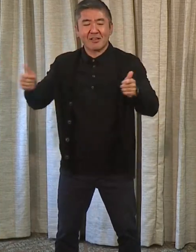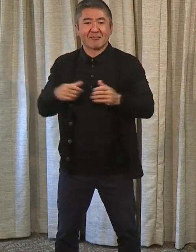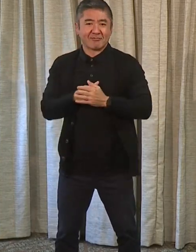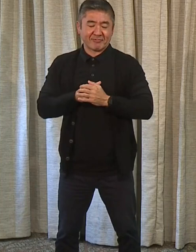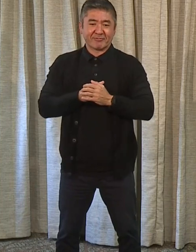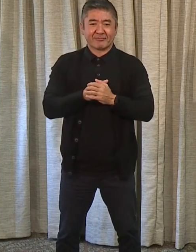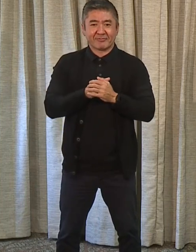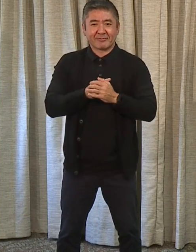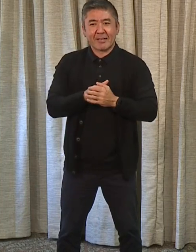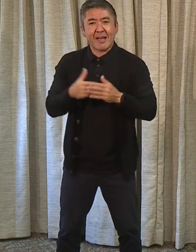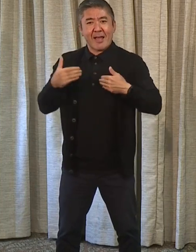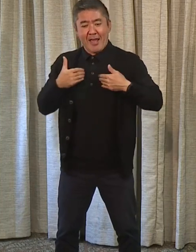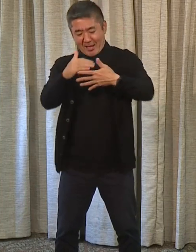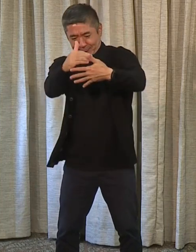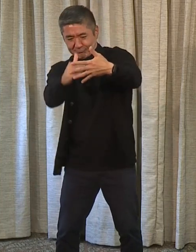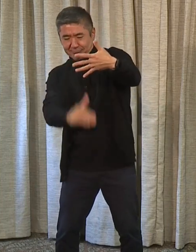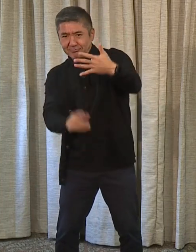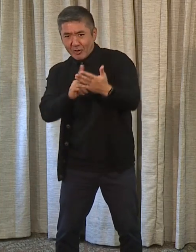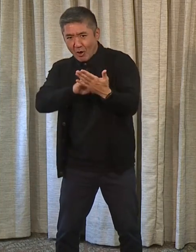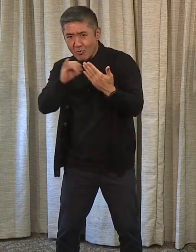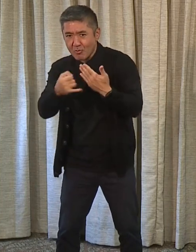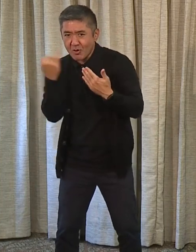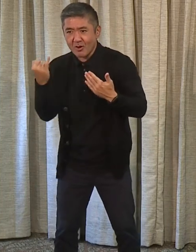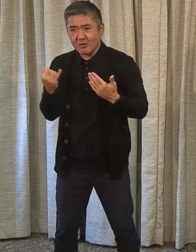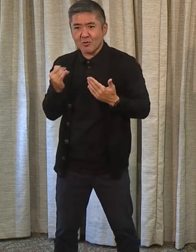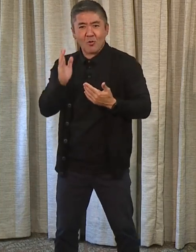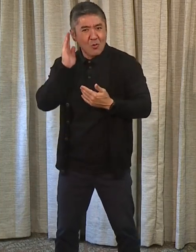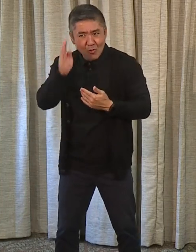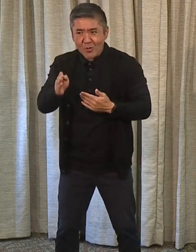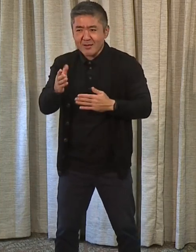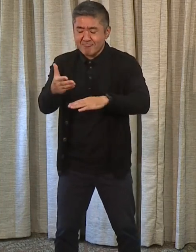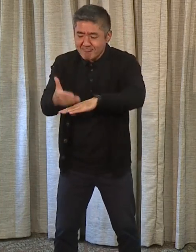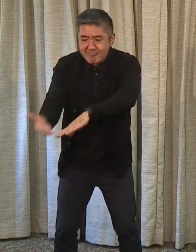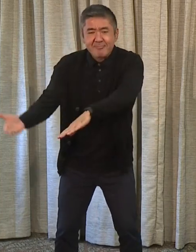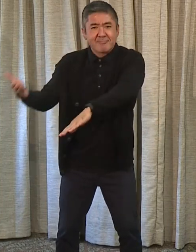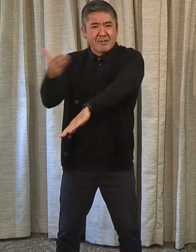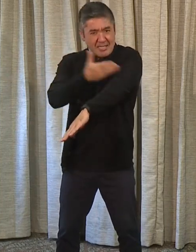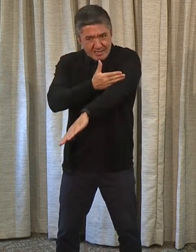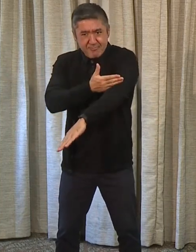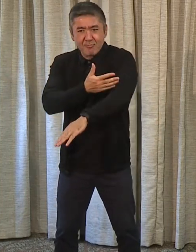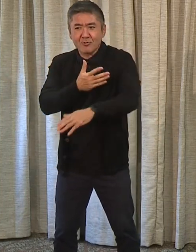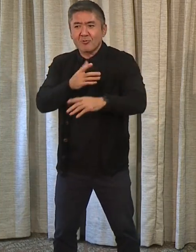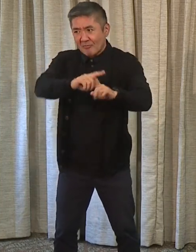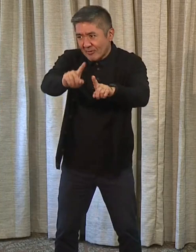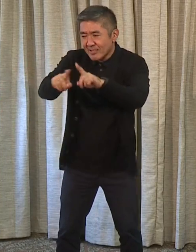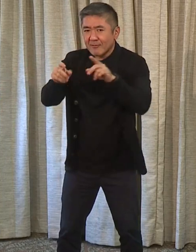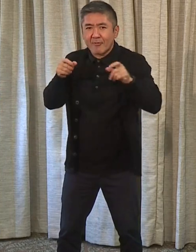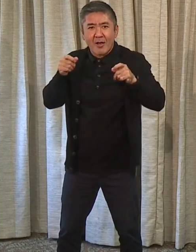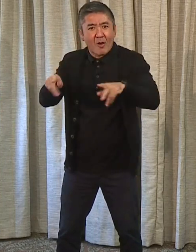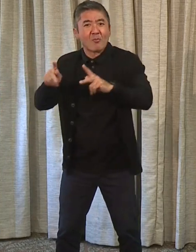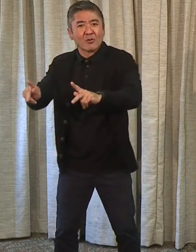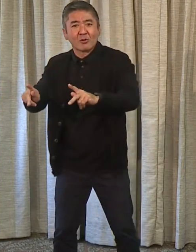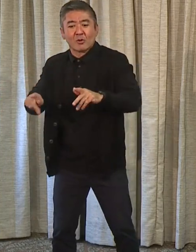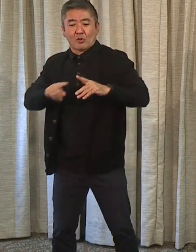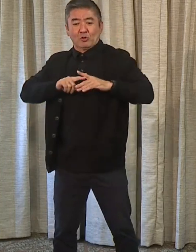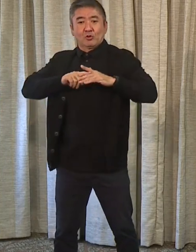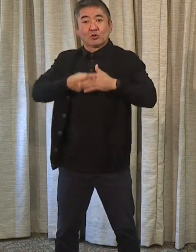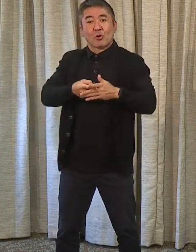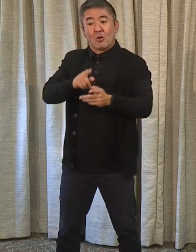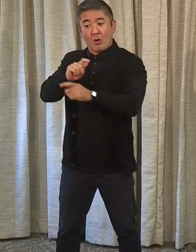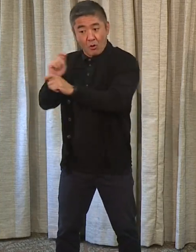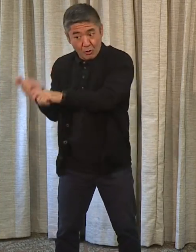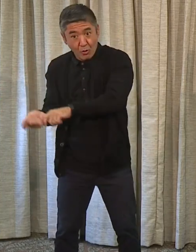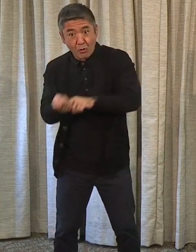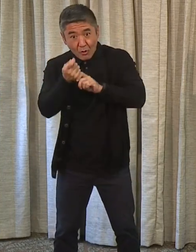a lineup of projects that will really improve the opportunities to come out. Starting off, golf